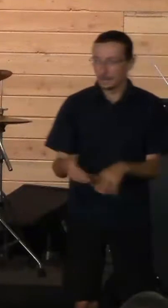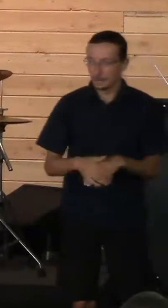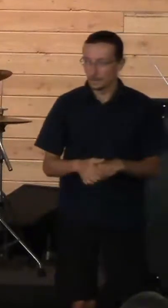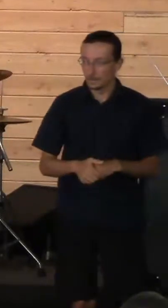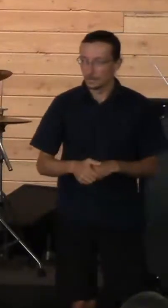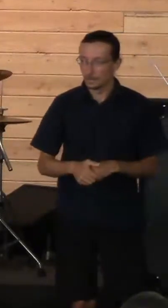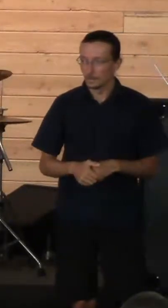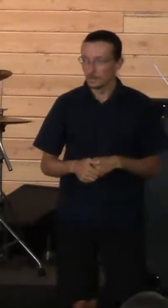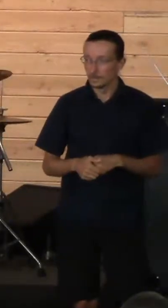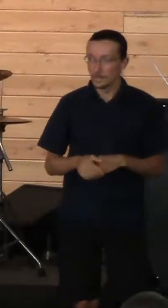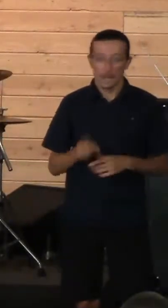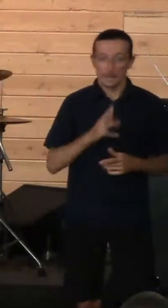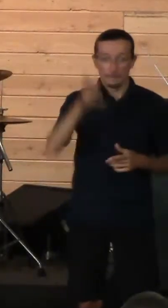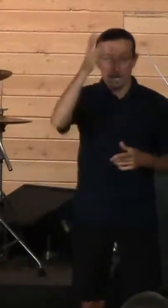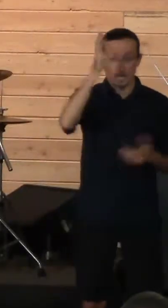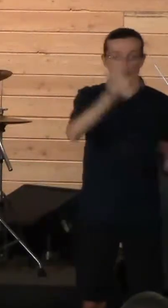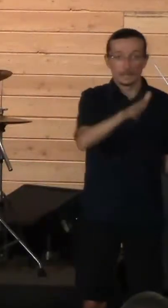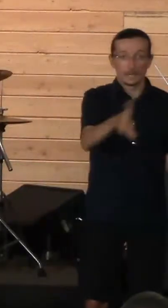And then he died.